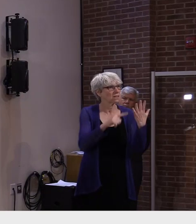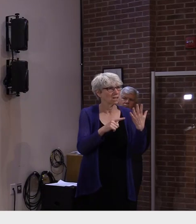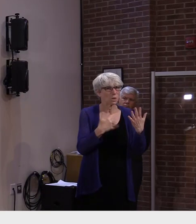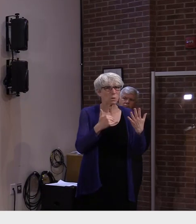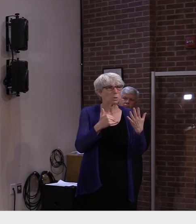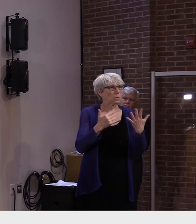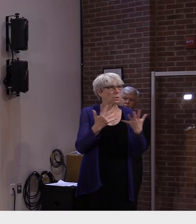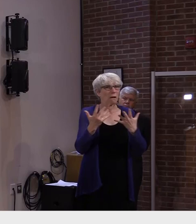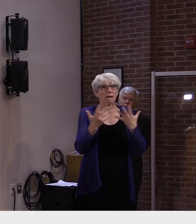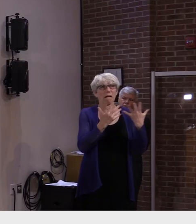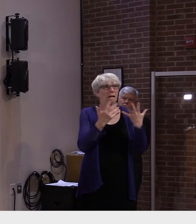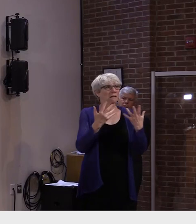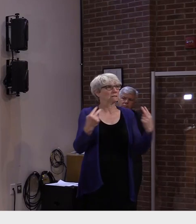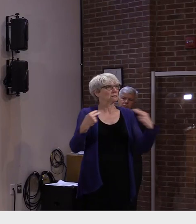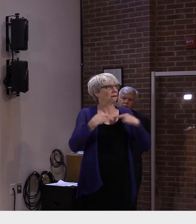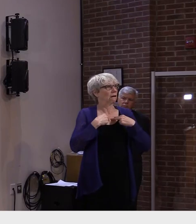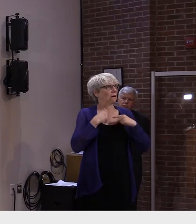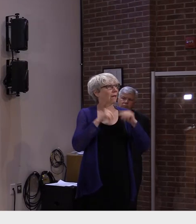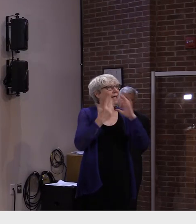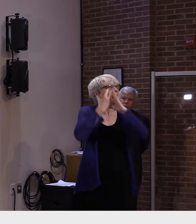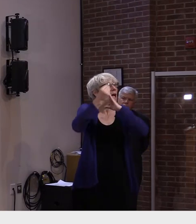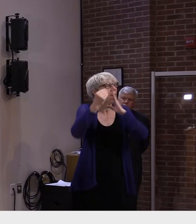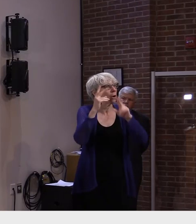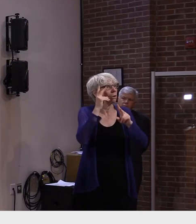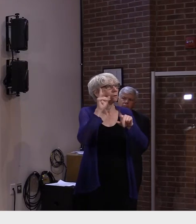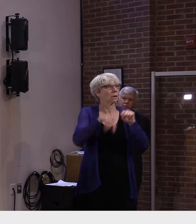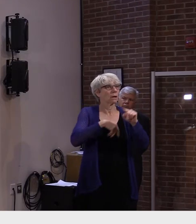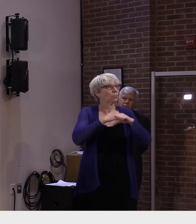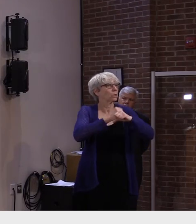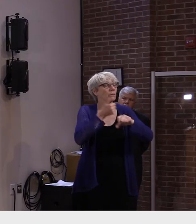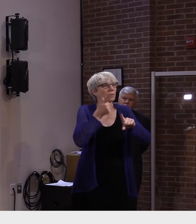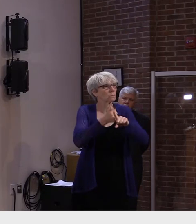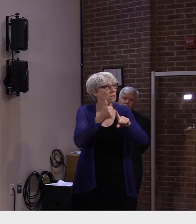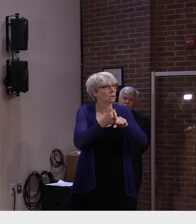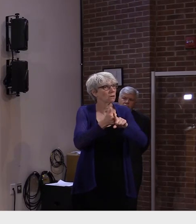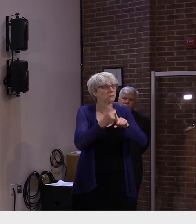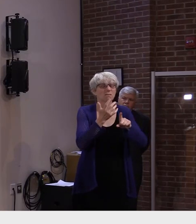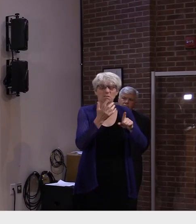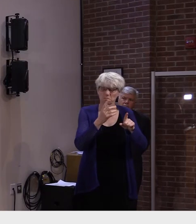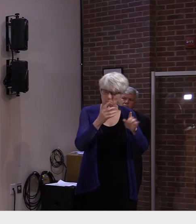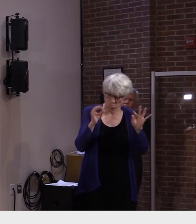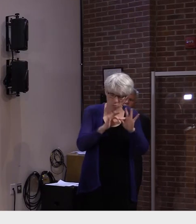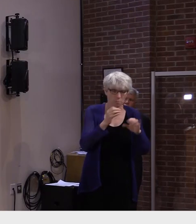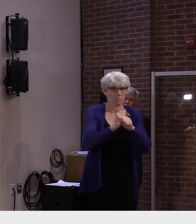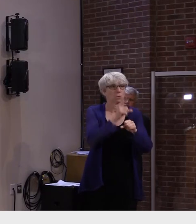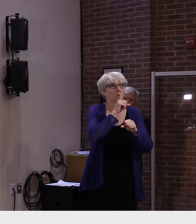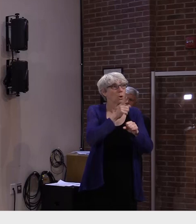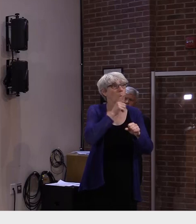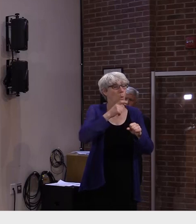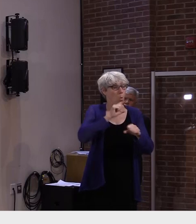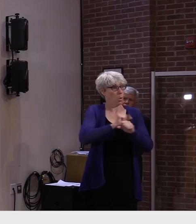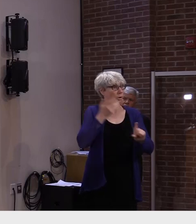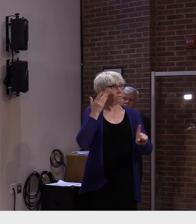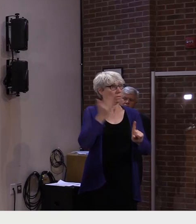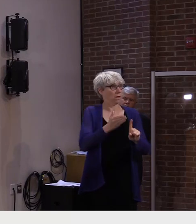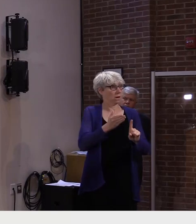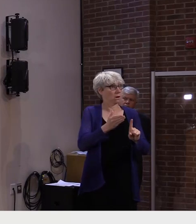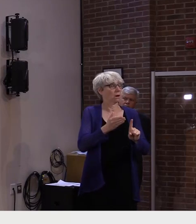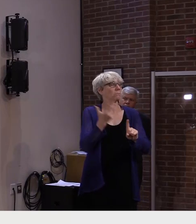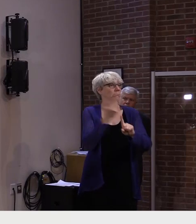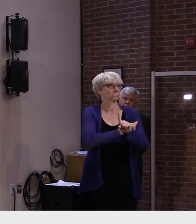sure that there weren't any holes in our staffing. Now, the